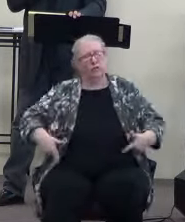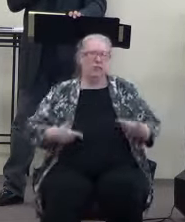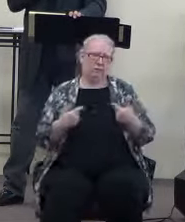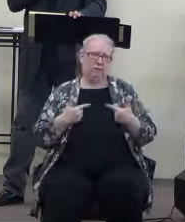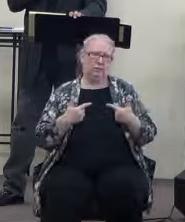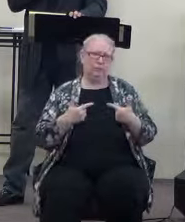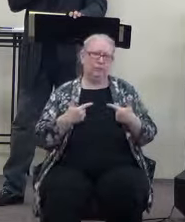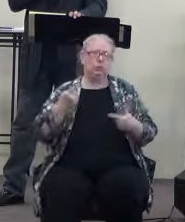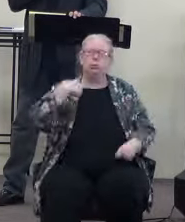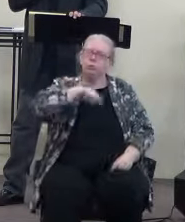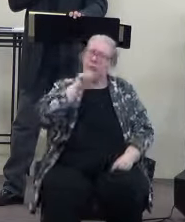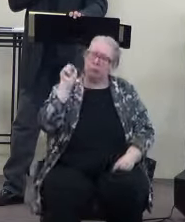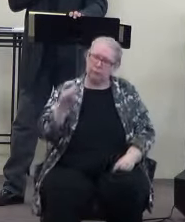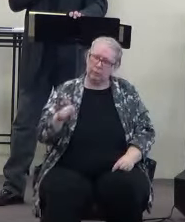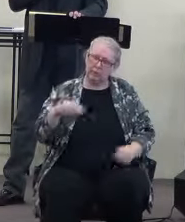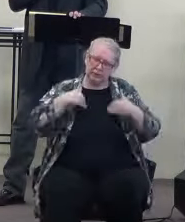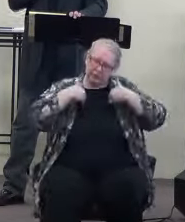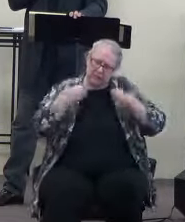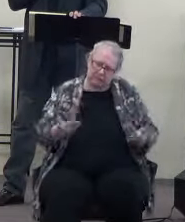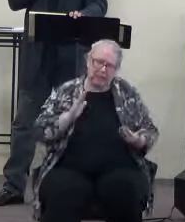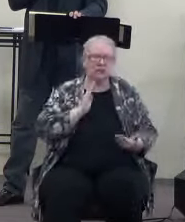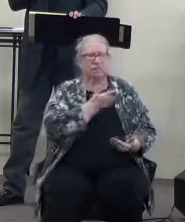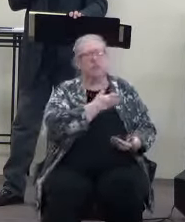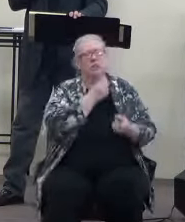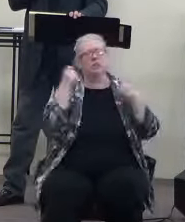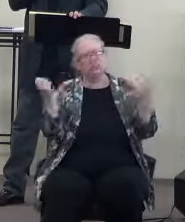We have to confess our sin for the truth to work.